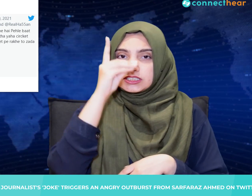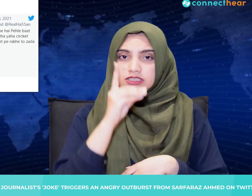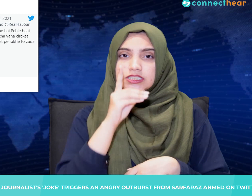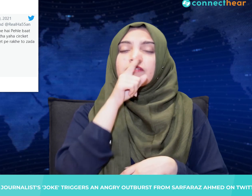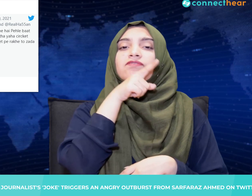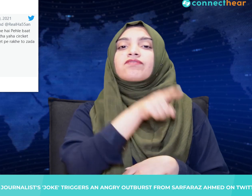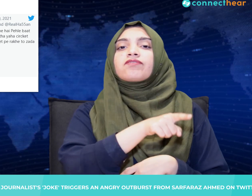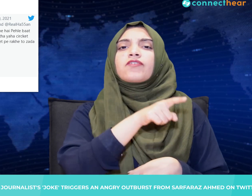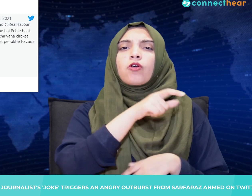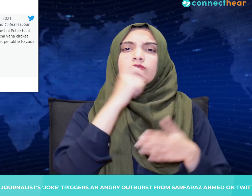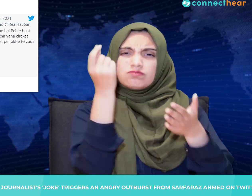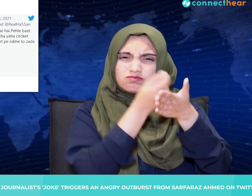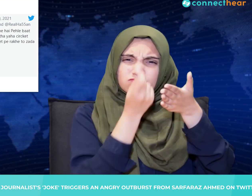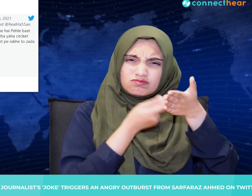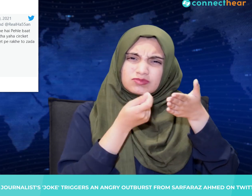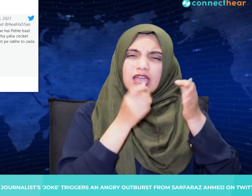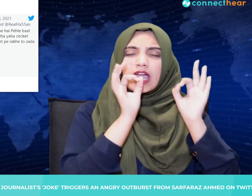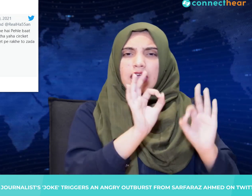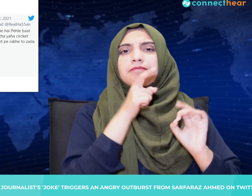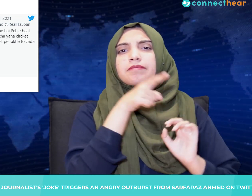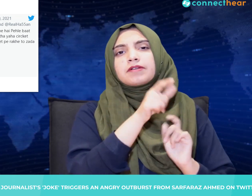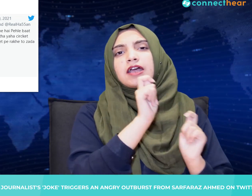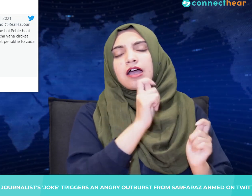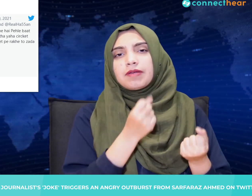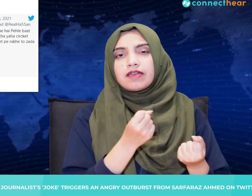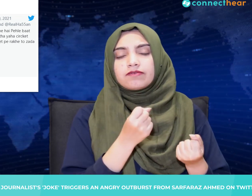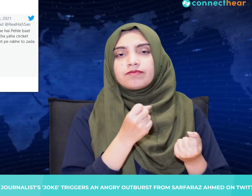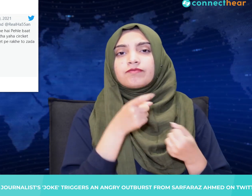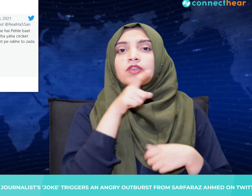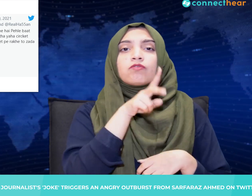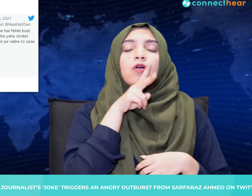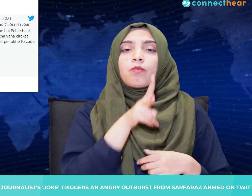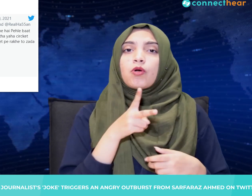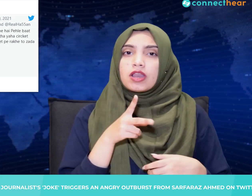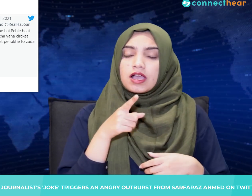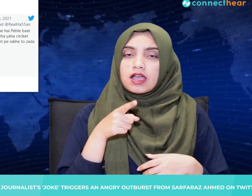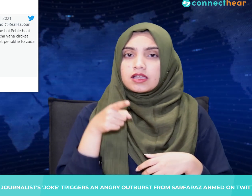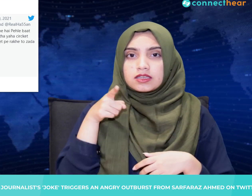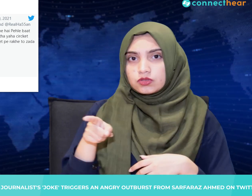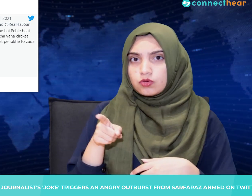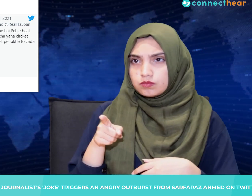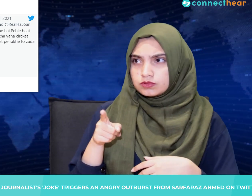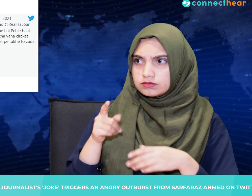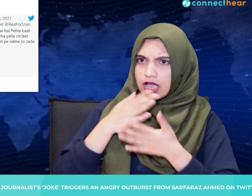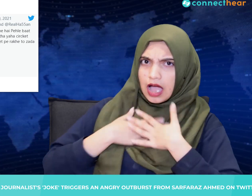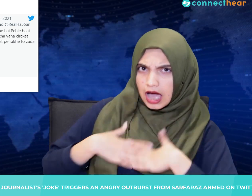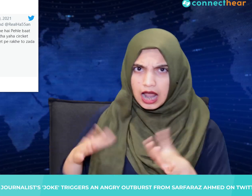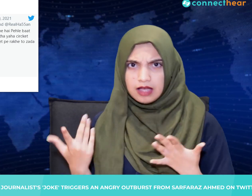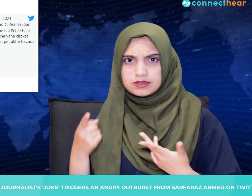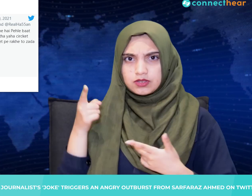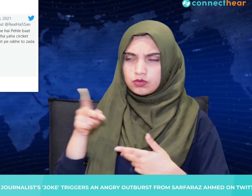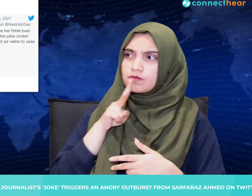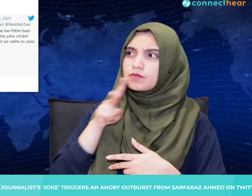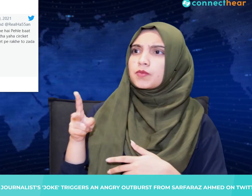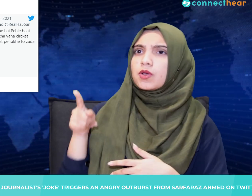Bro, take it easy. You're asking him to make tea when him giving away water created such a storm.